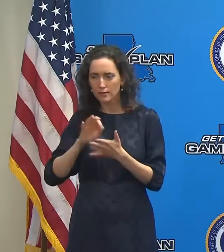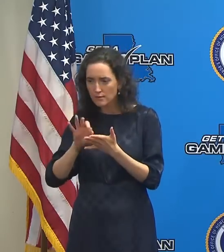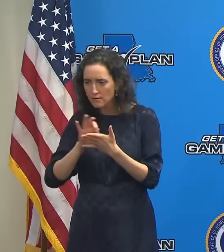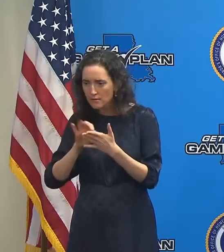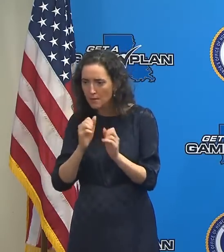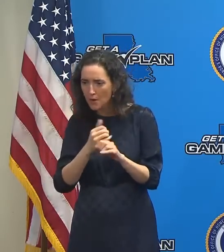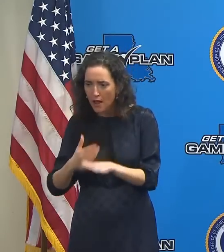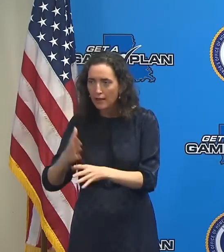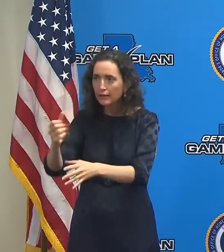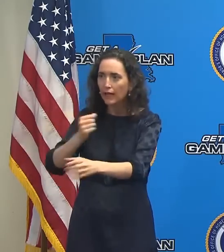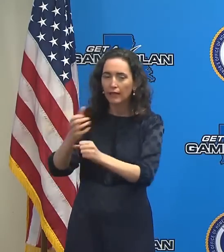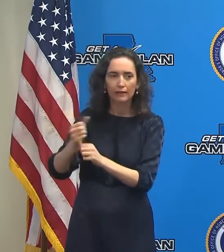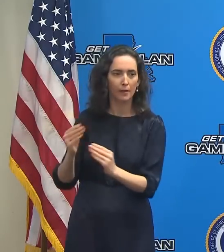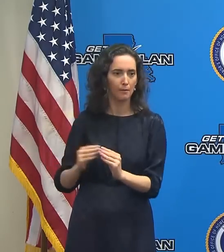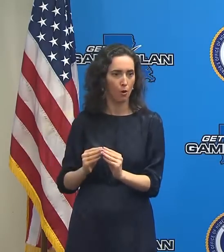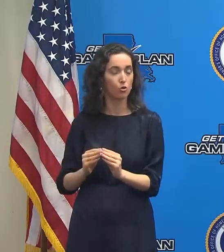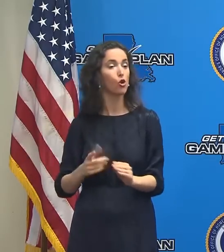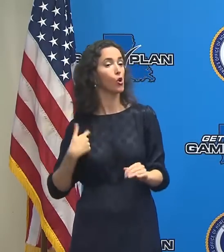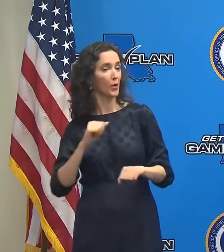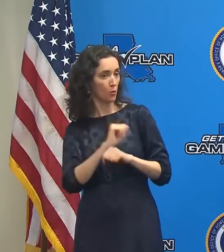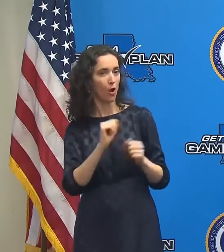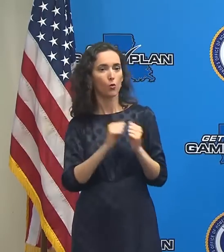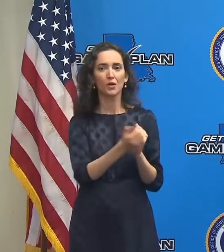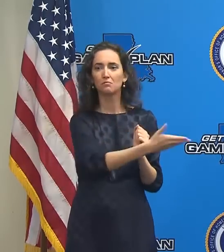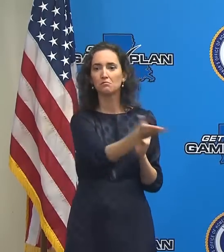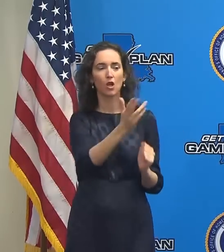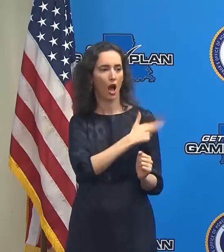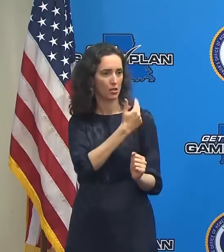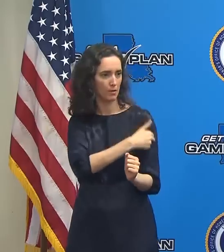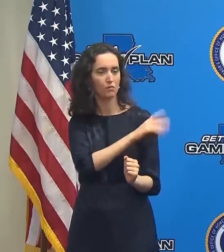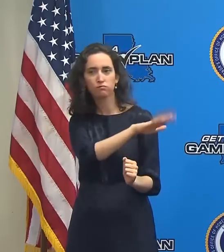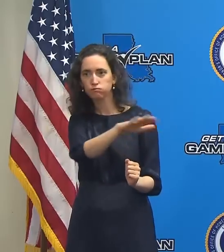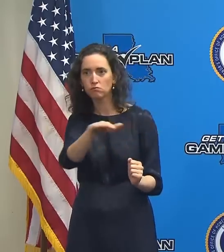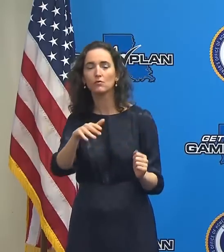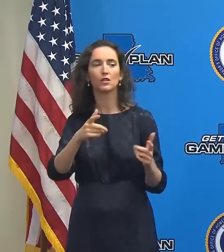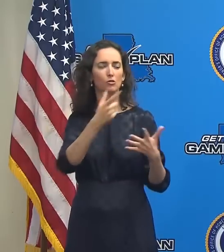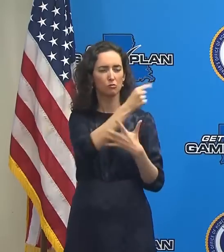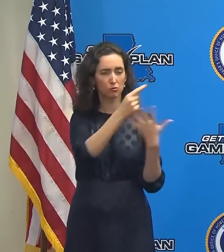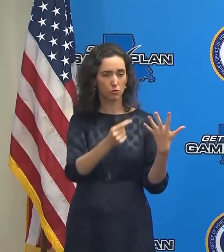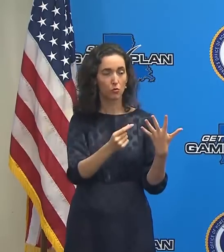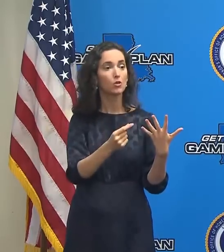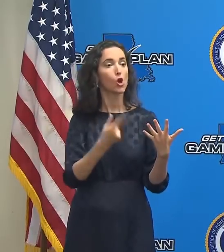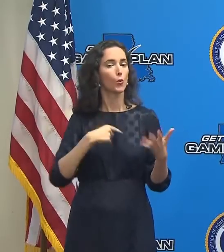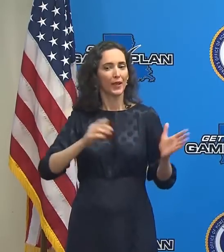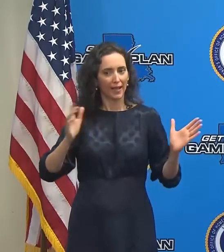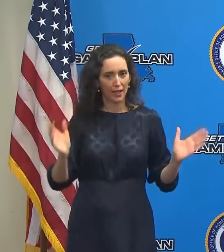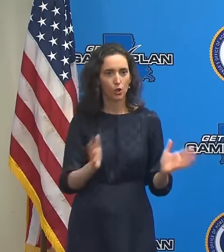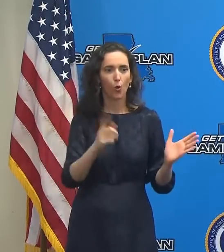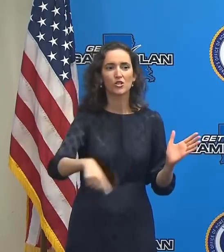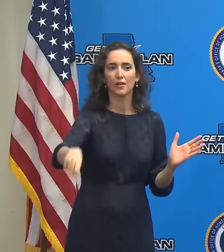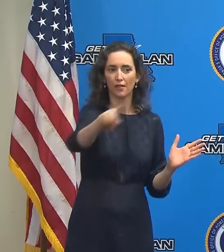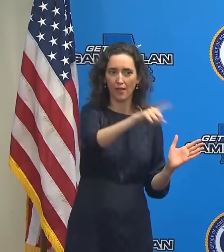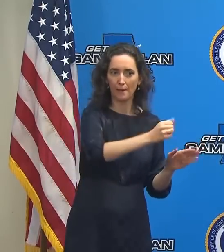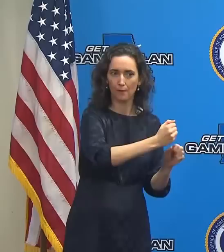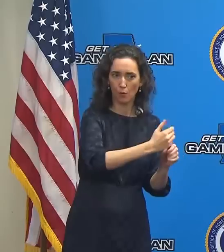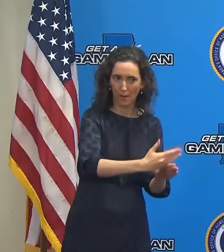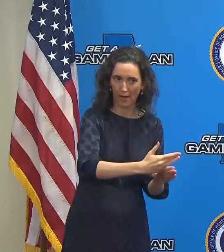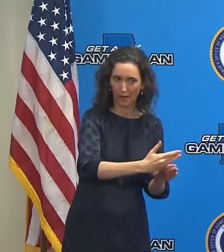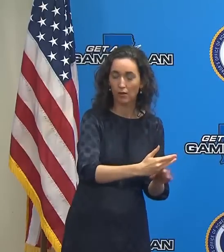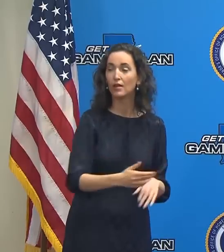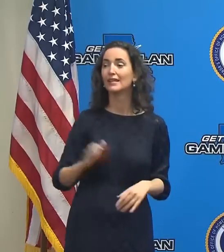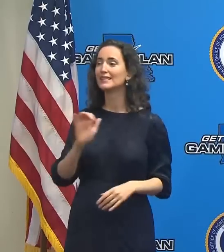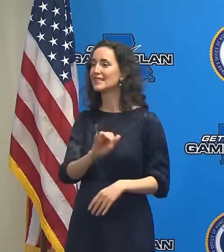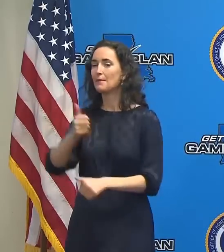on a full range of issues. And we're encouraging them just like we're encouraging into individuals to make use of every